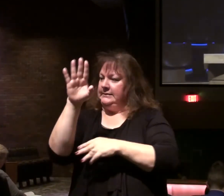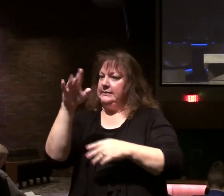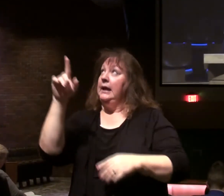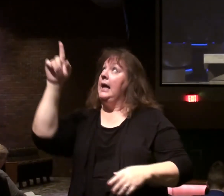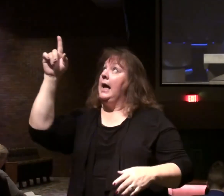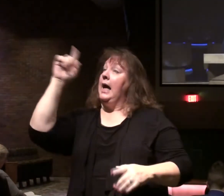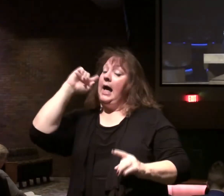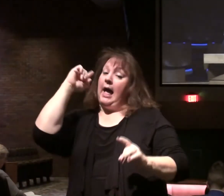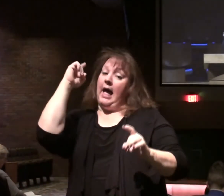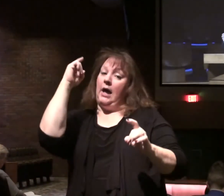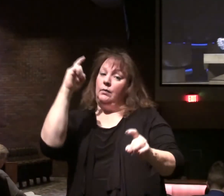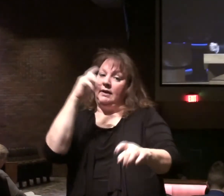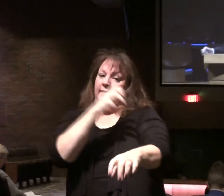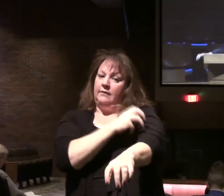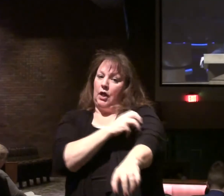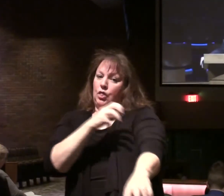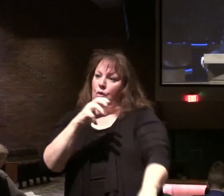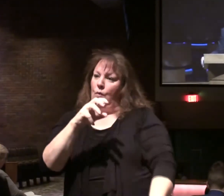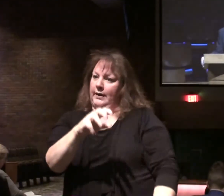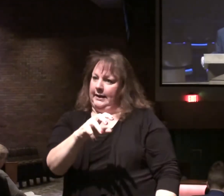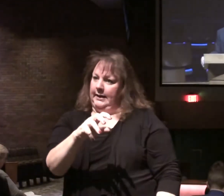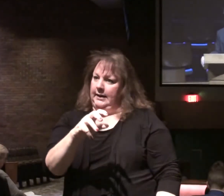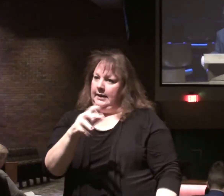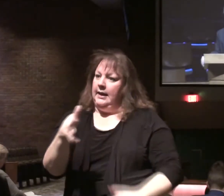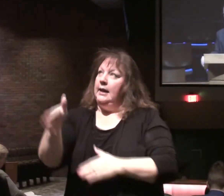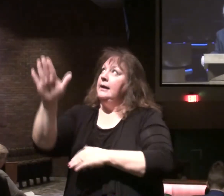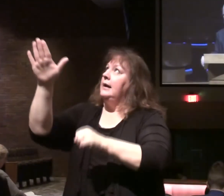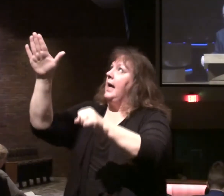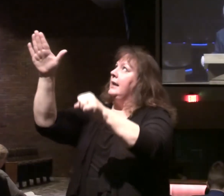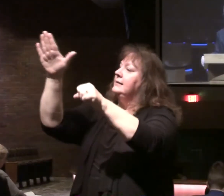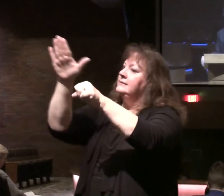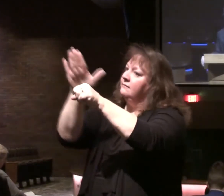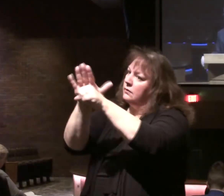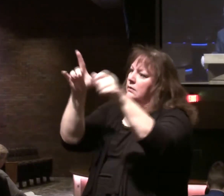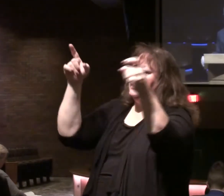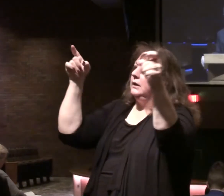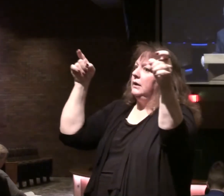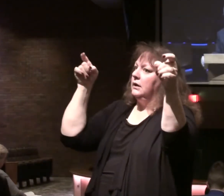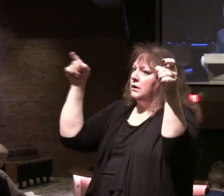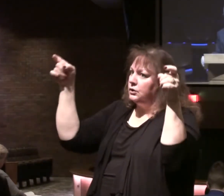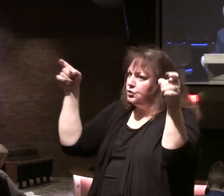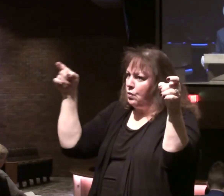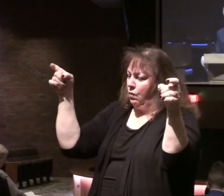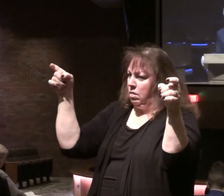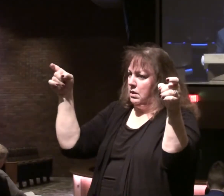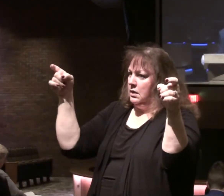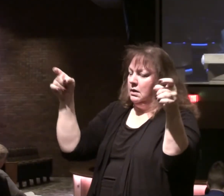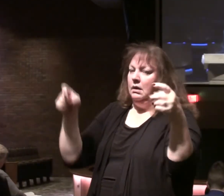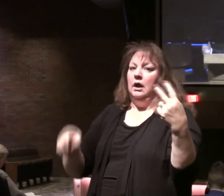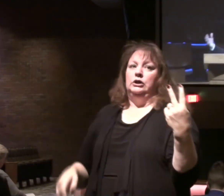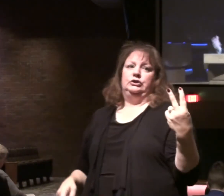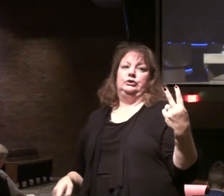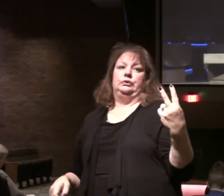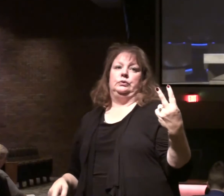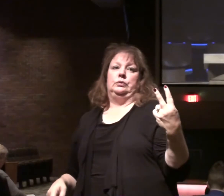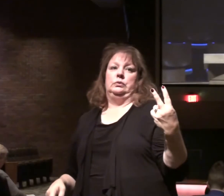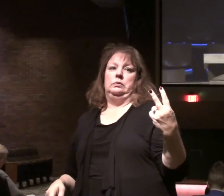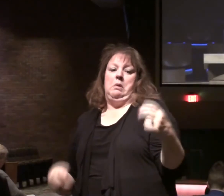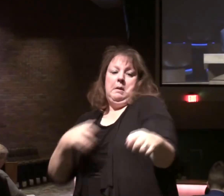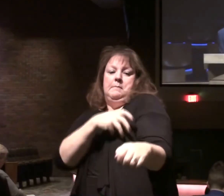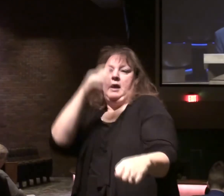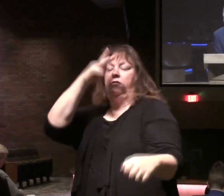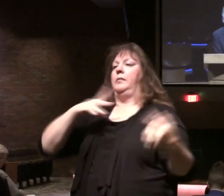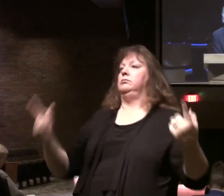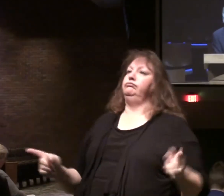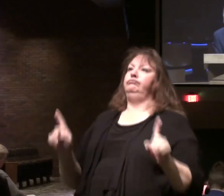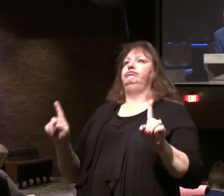I will grant authority. Really, God is sovereign in all of this. These aren't two unique, powerful men